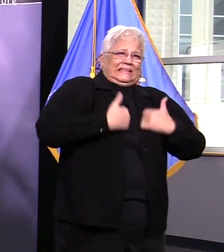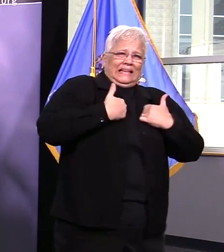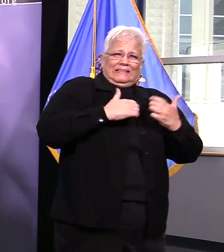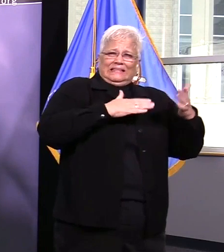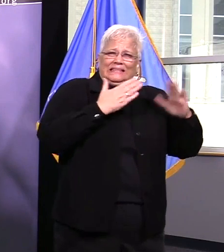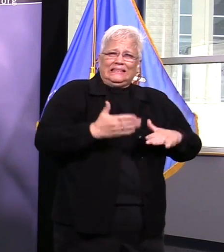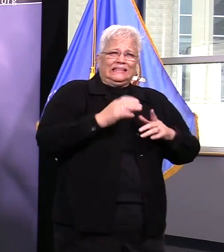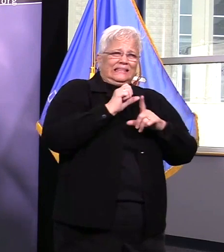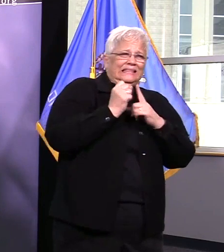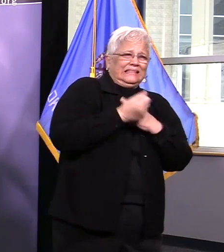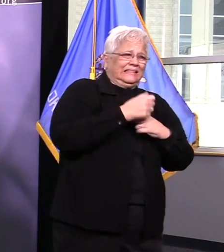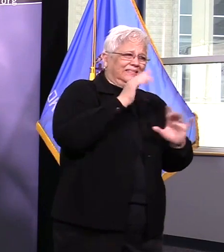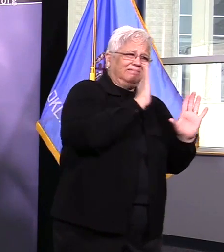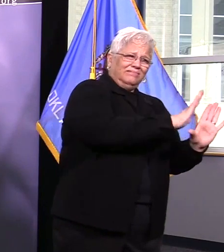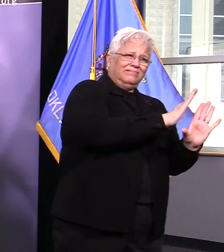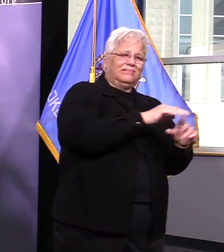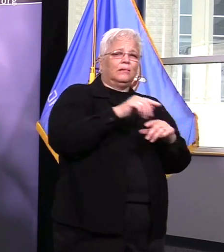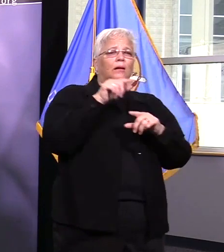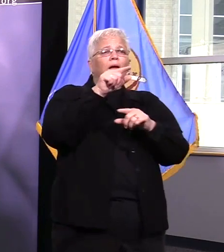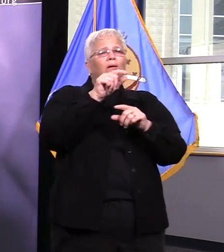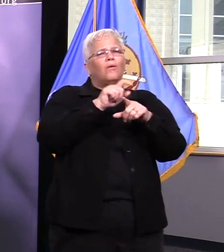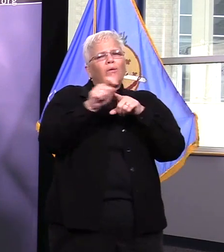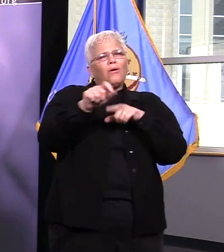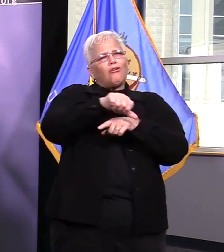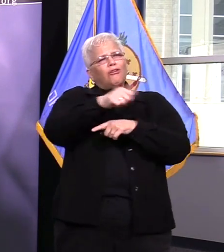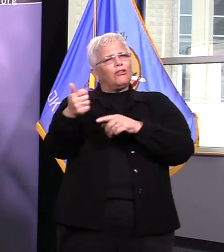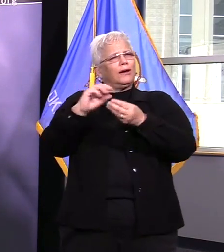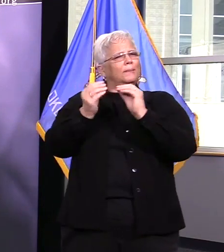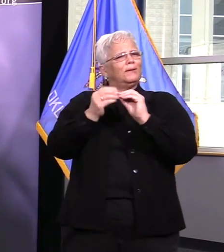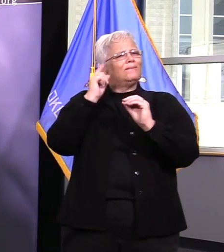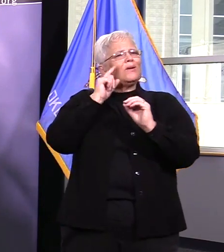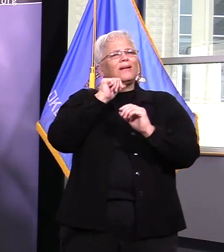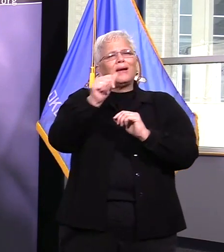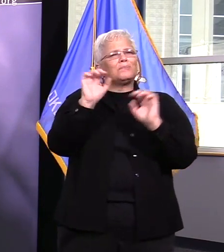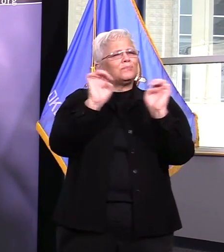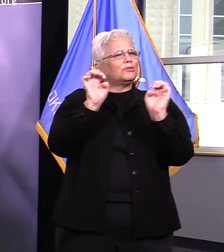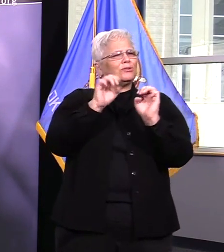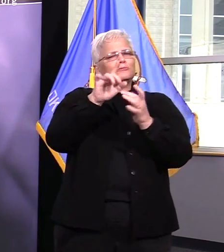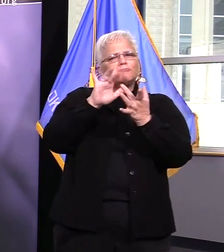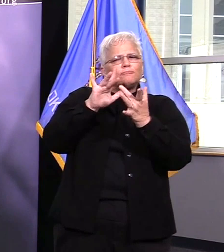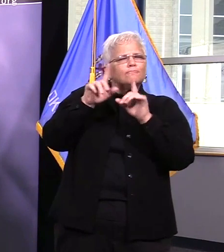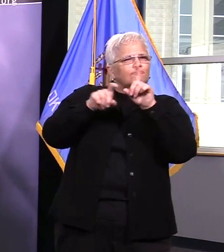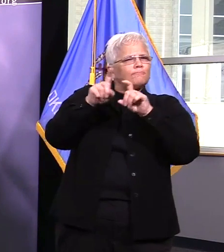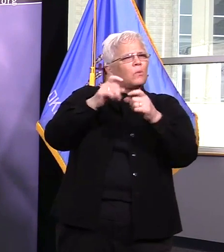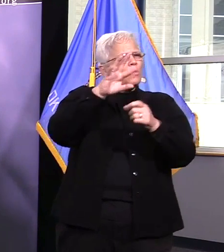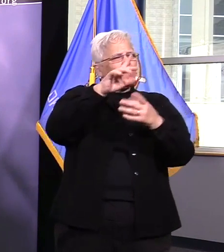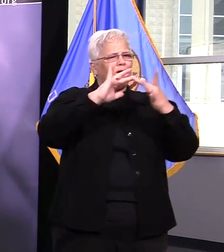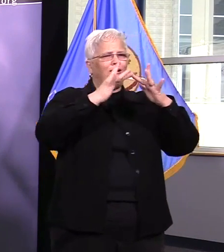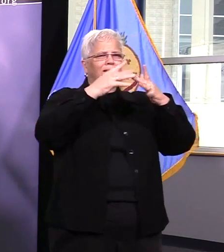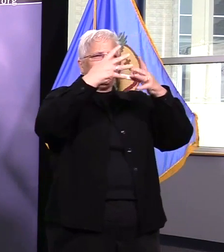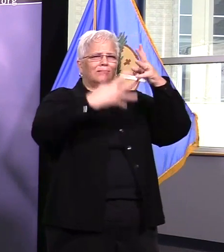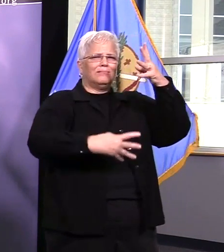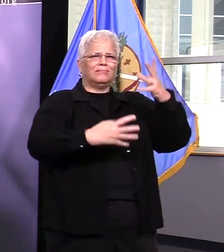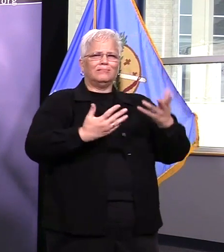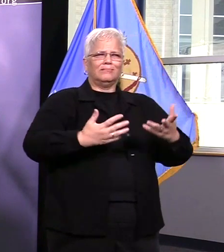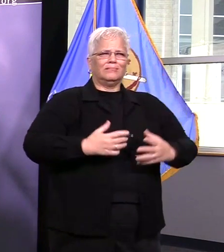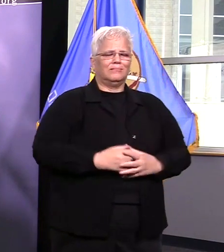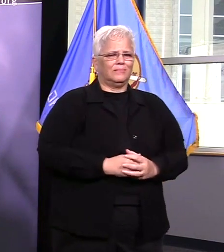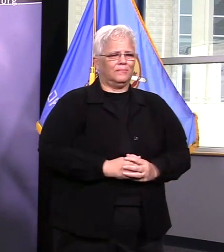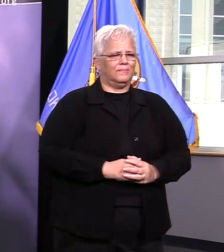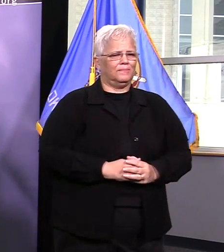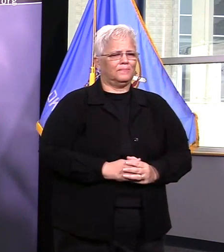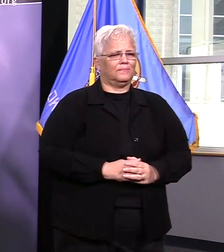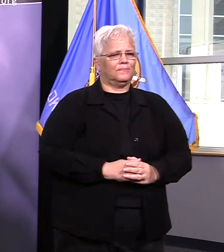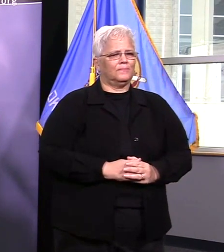officer who will then call you back and do the report over the phone we're asking that you use that that keeps us